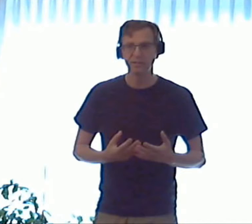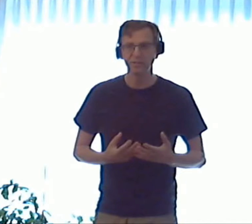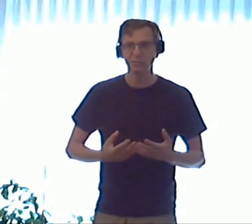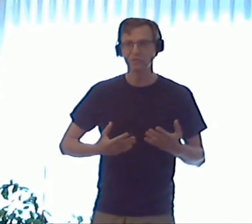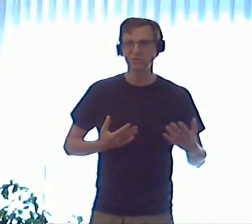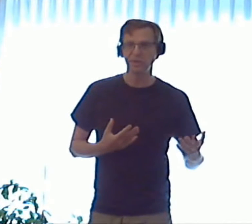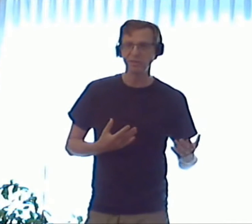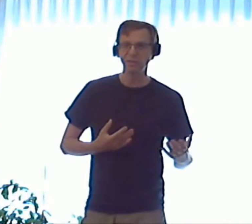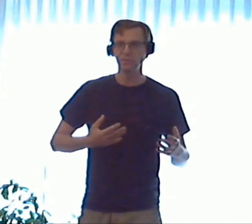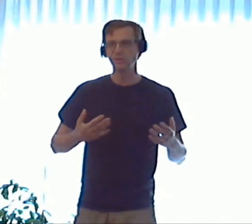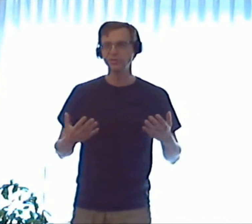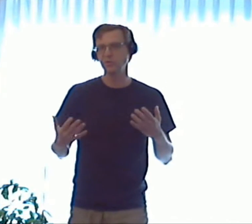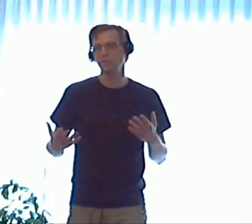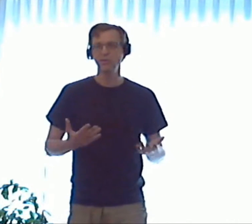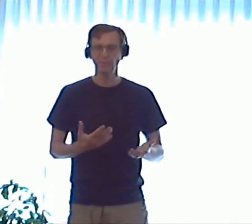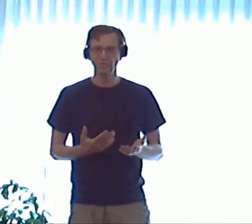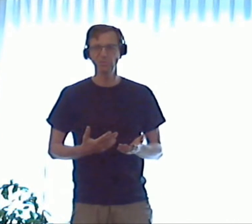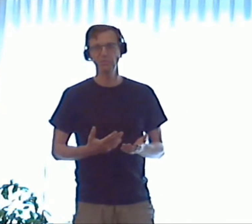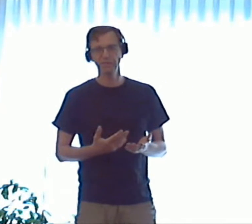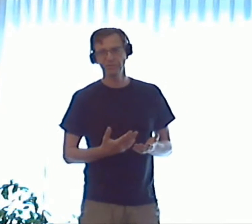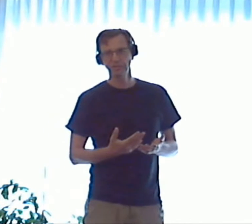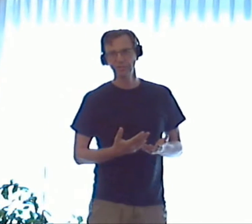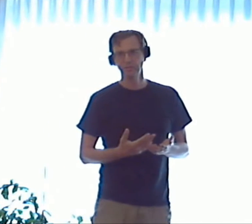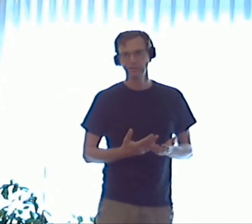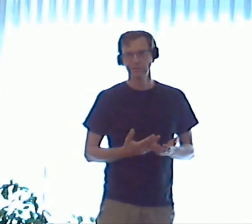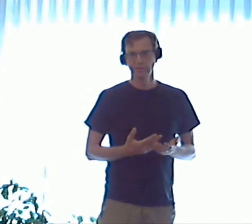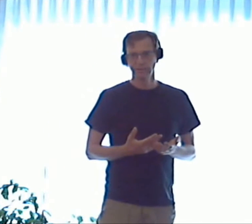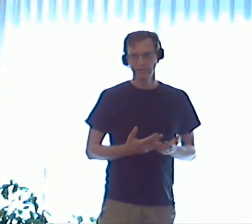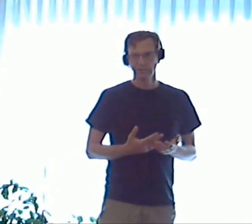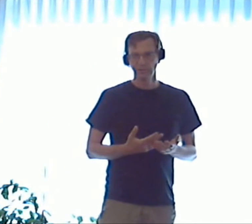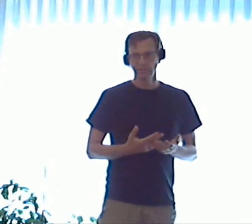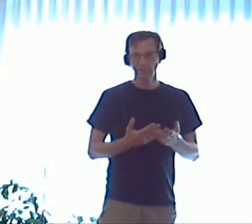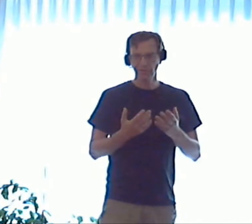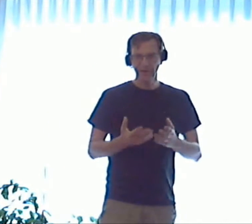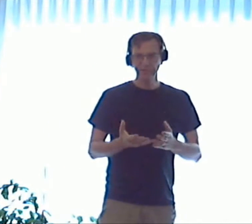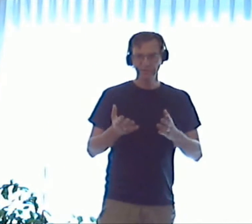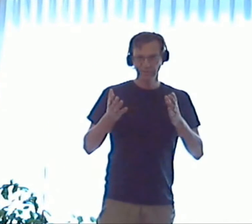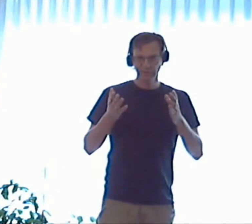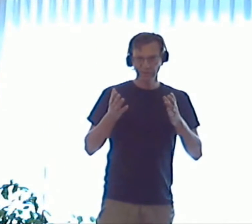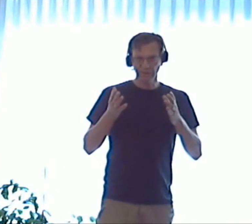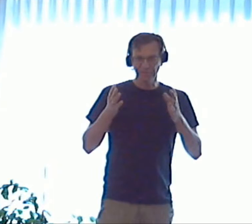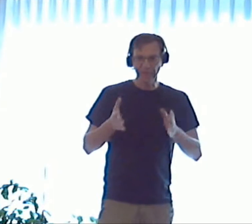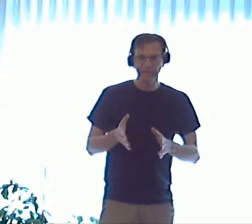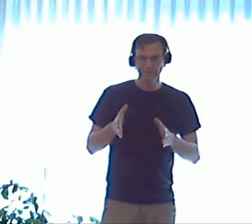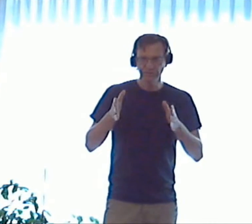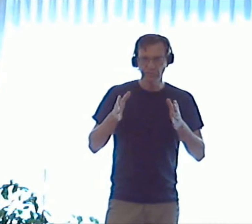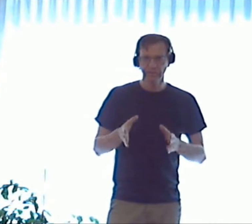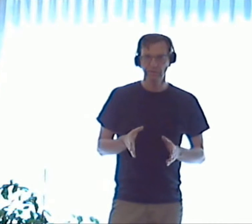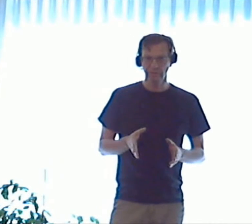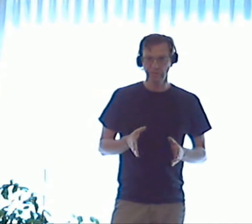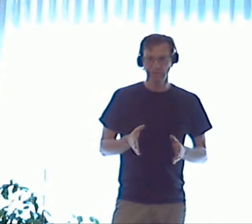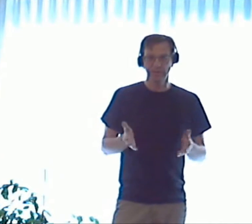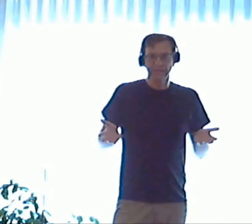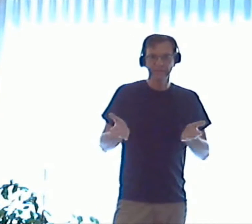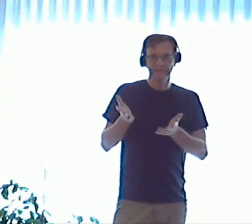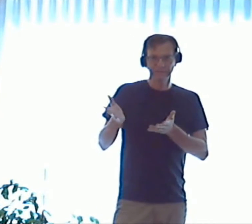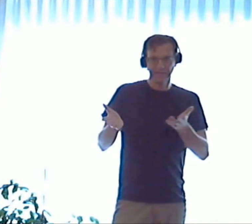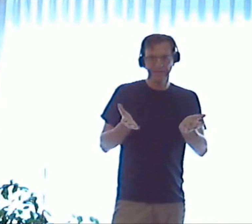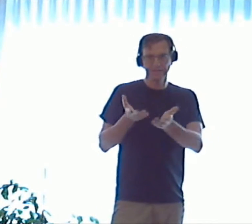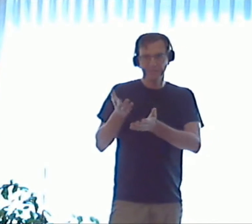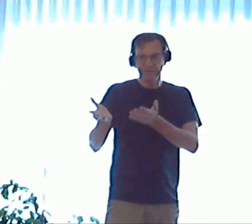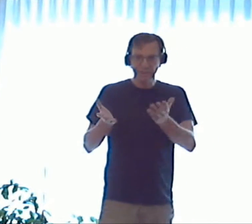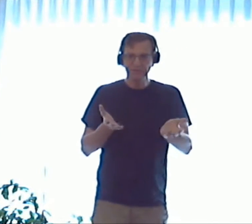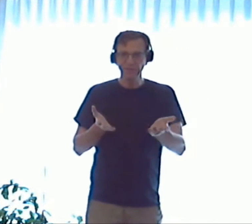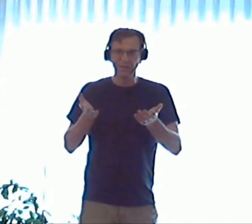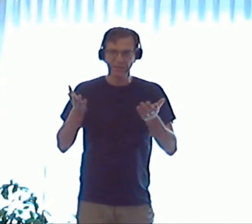stimulated in you or triggered in you that you're not really comfortable with. Because that and then you can learn. And that's,